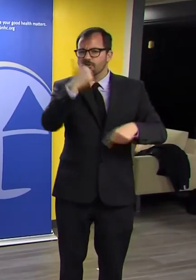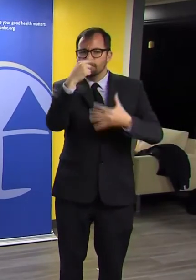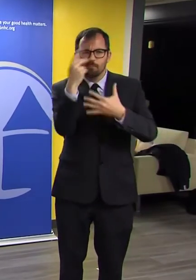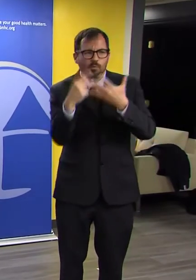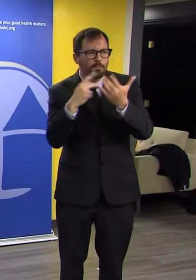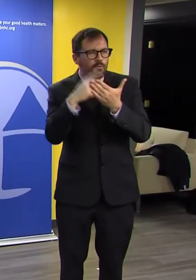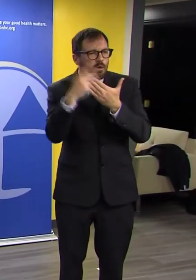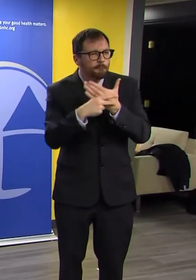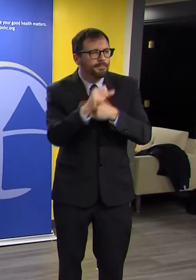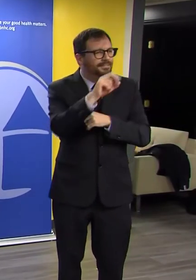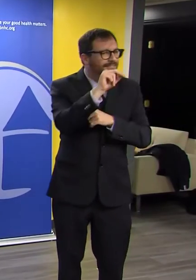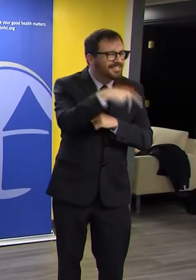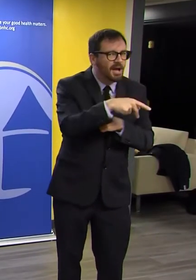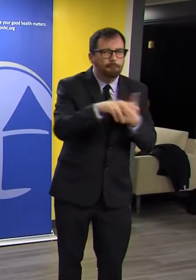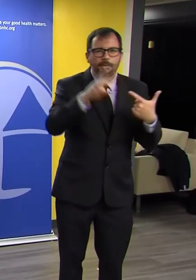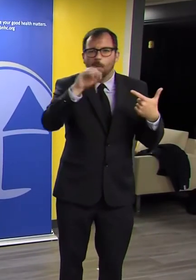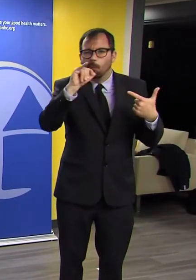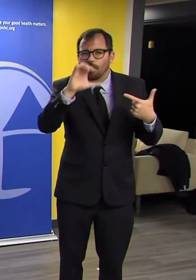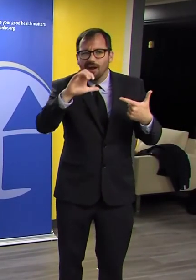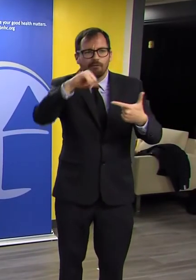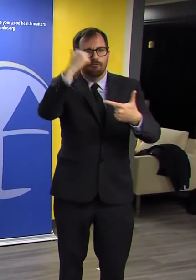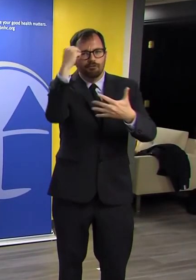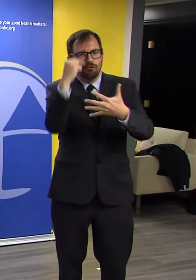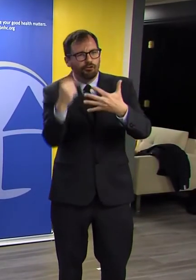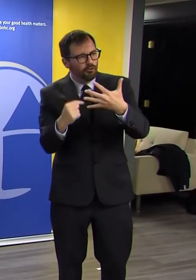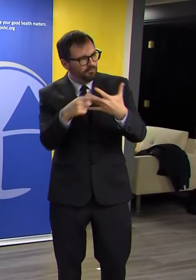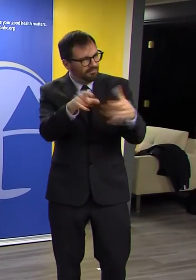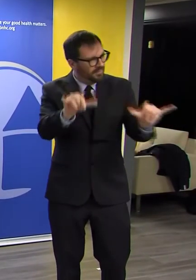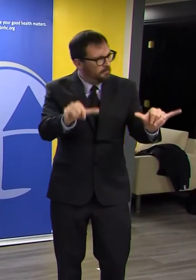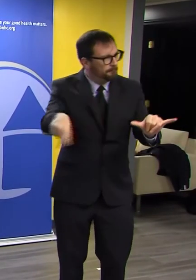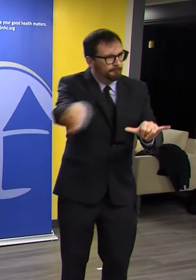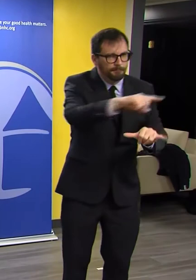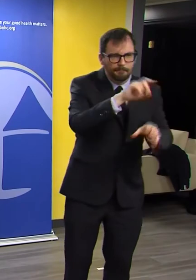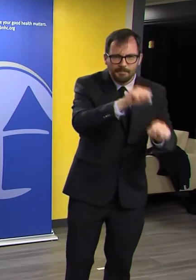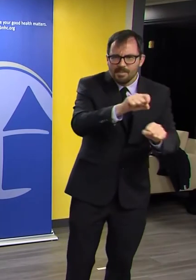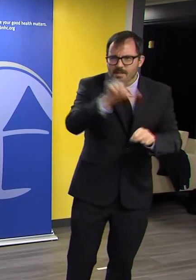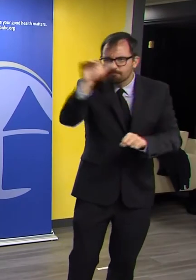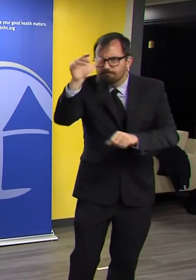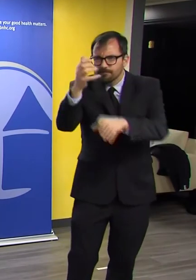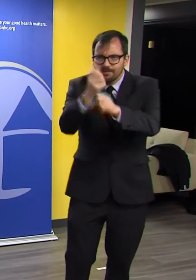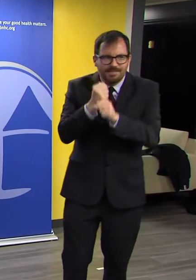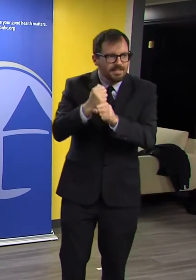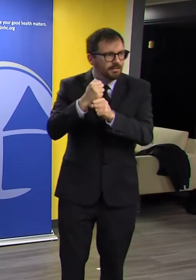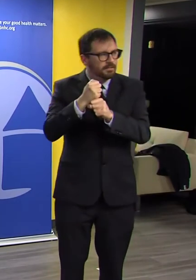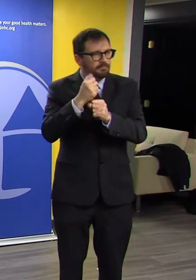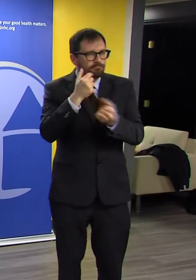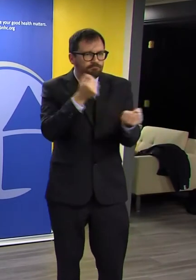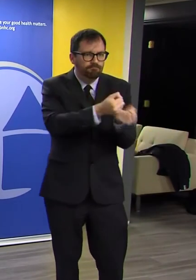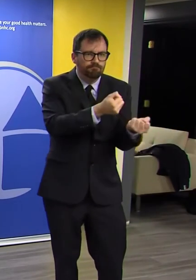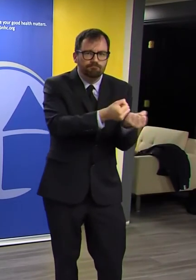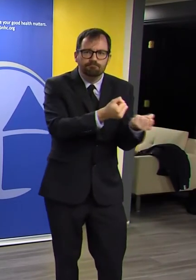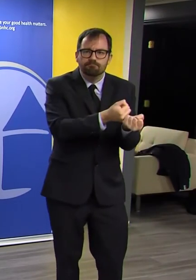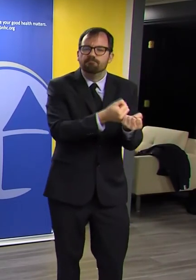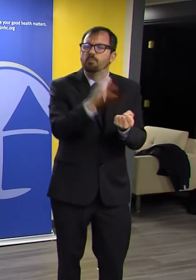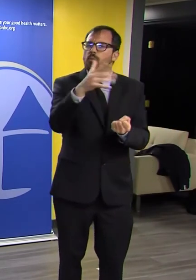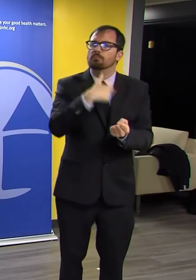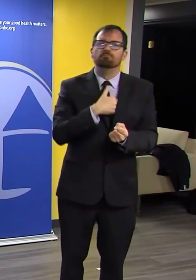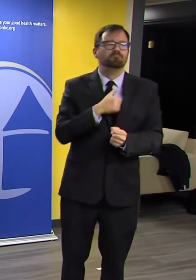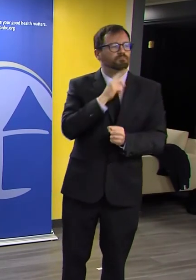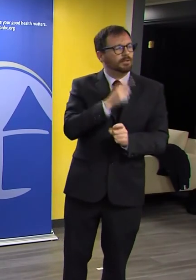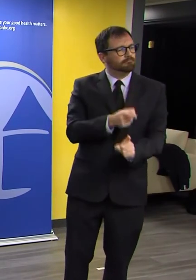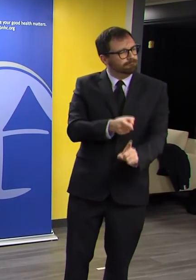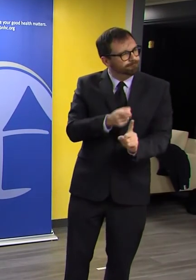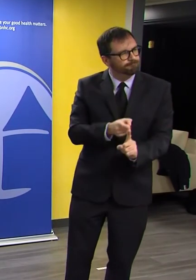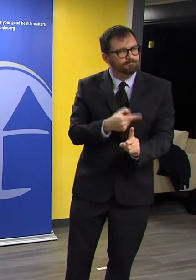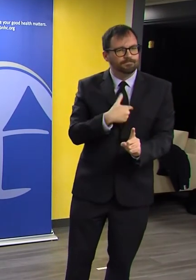just want to echo the governor's remarks about Easter and Passover weekend. Please, if you do celebrate, celebrate responsibly,